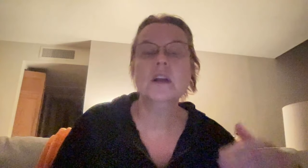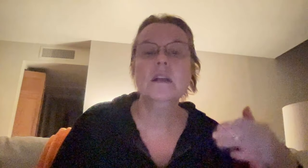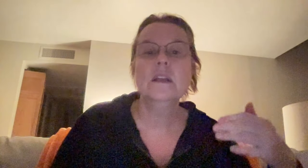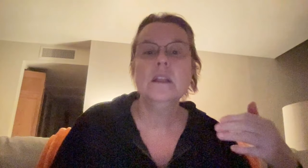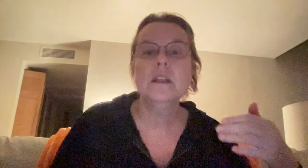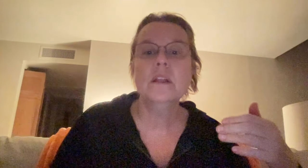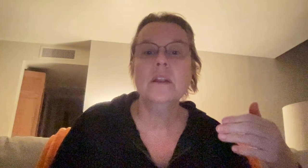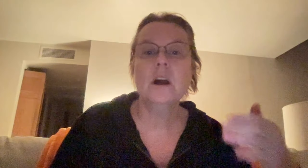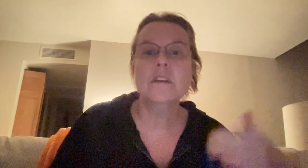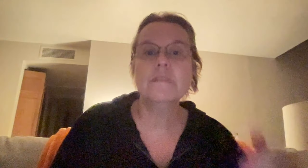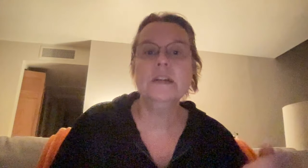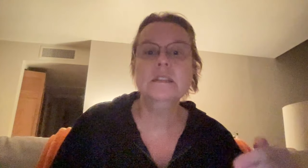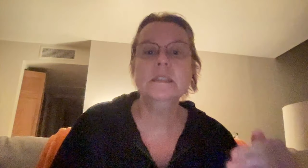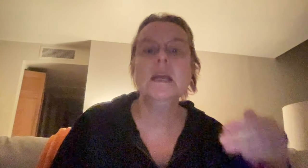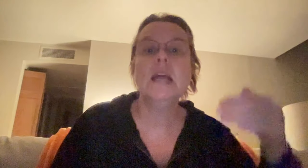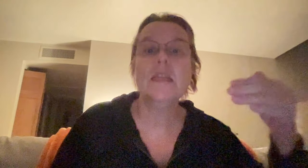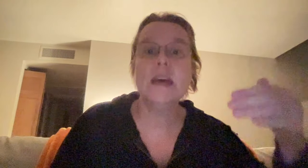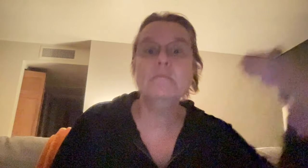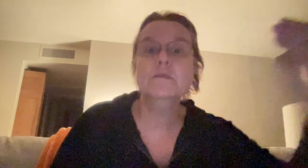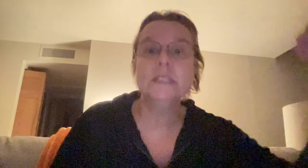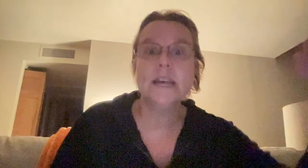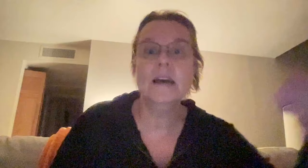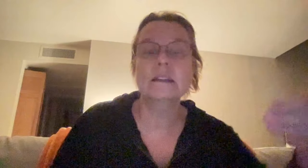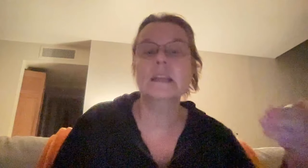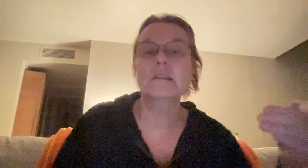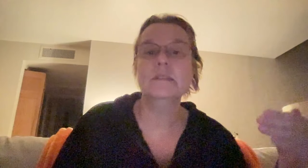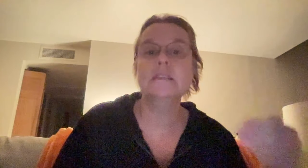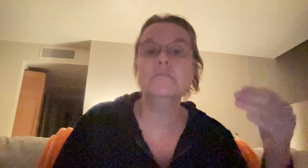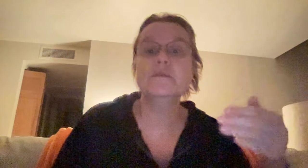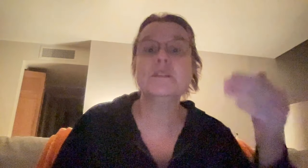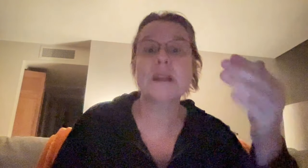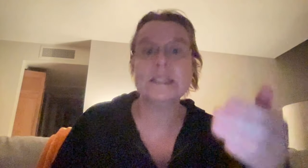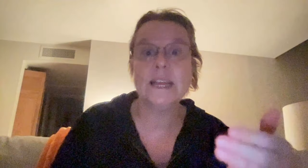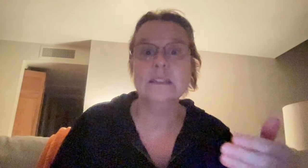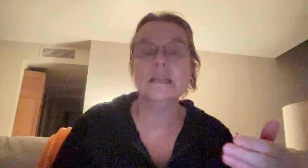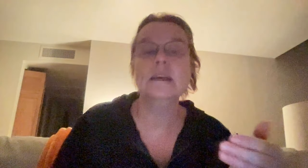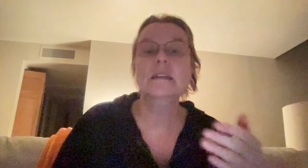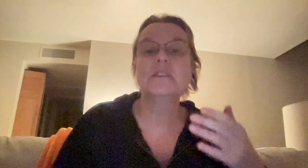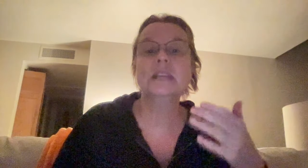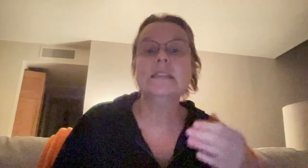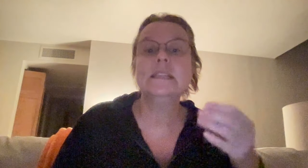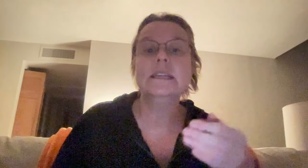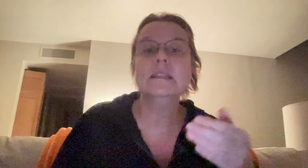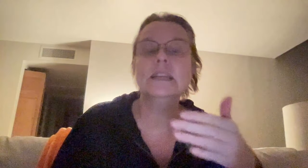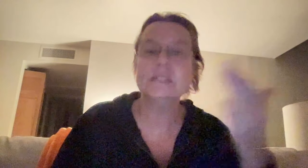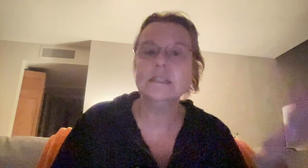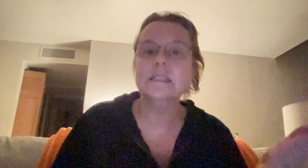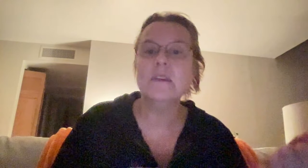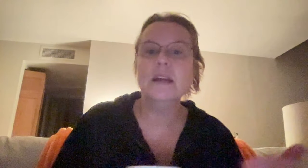heartfelt and then moved to the head, like then moved to the practicality. So let's get like, it's, it's how